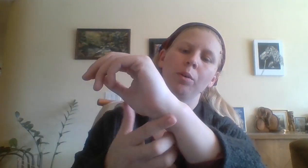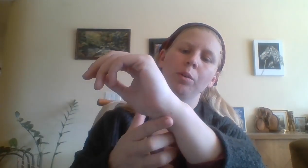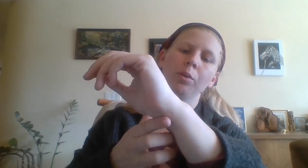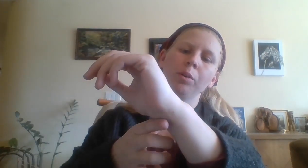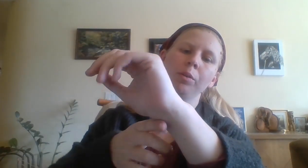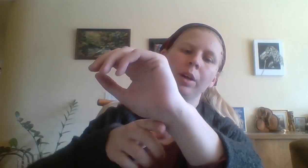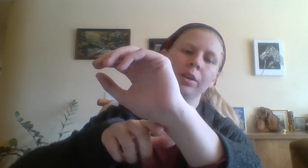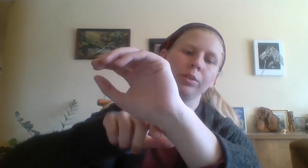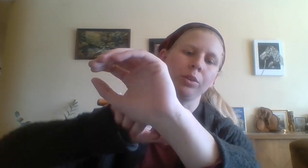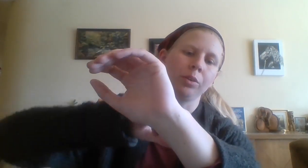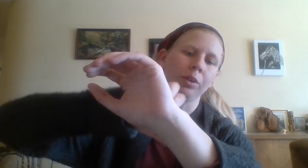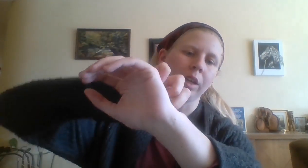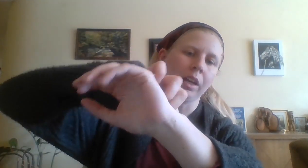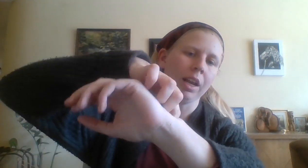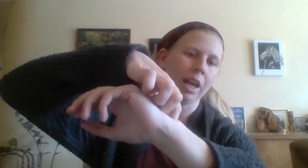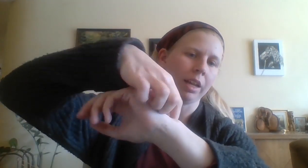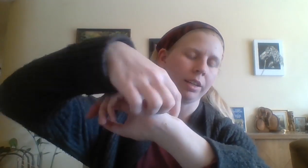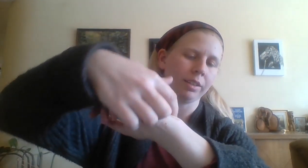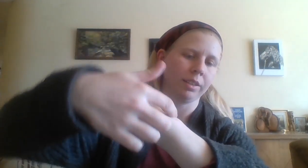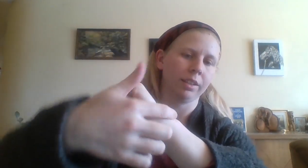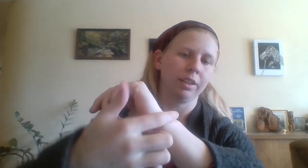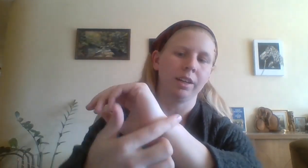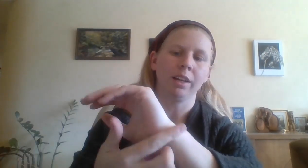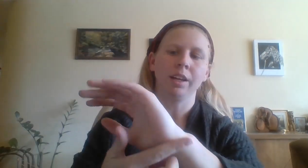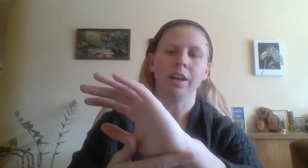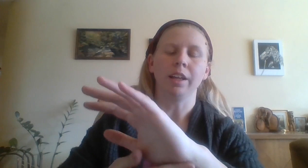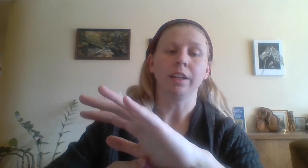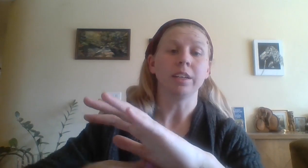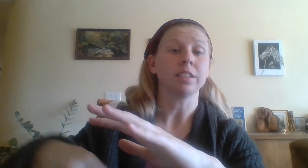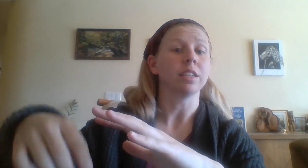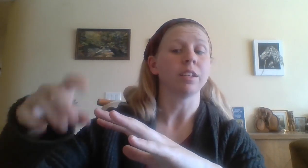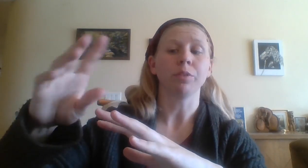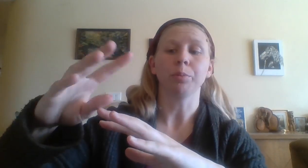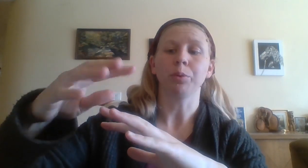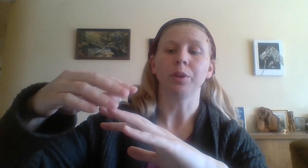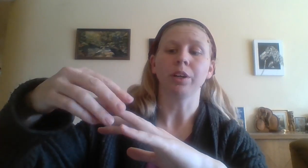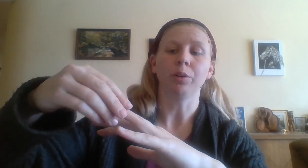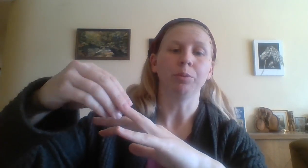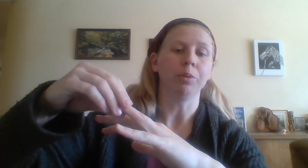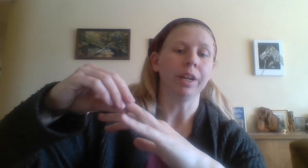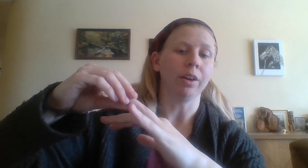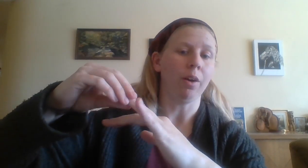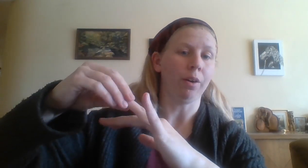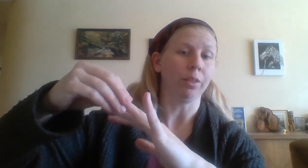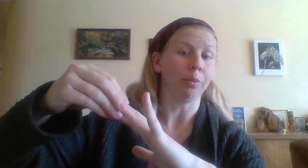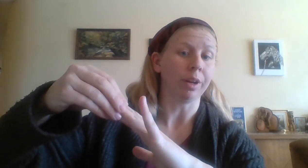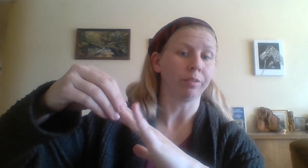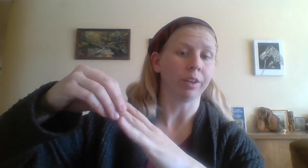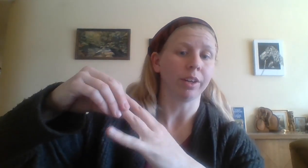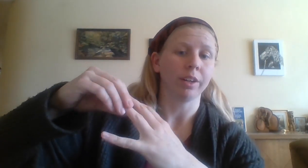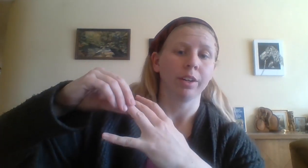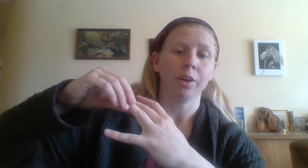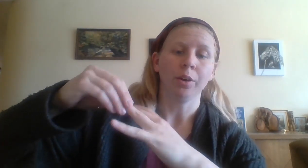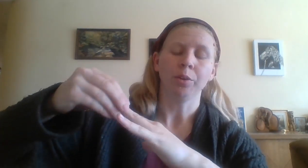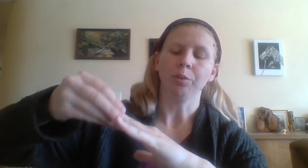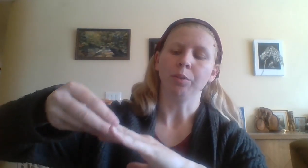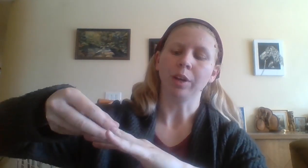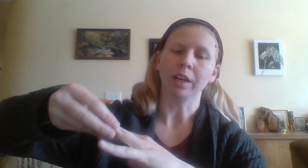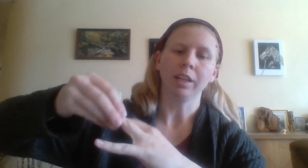around your little hand. And then it's as if you're putting a ring on the ring finger. Ring-a